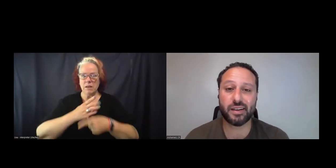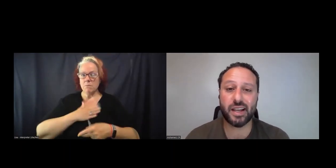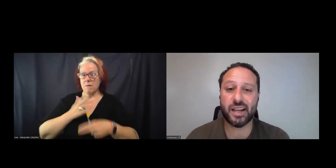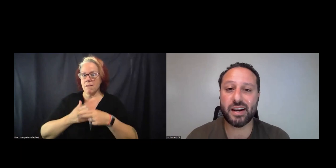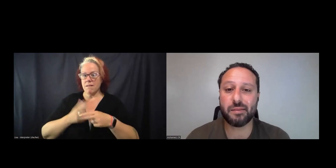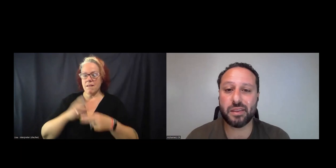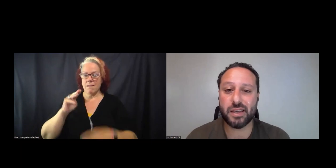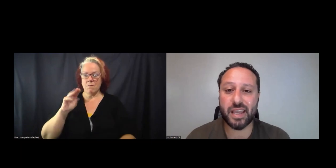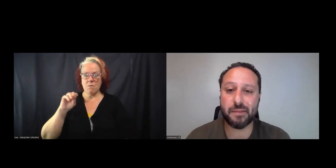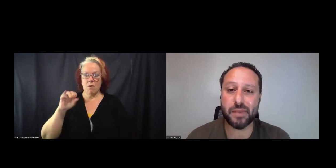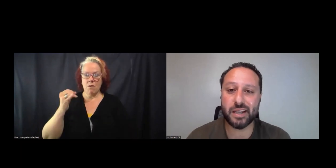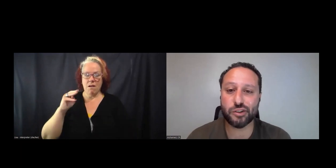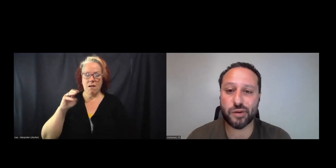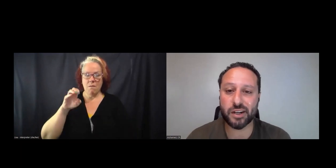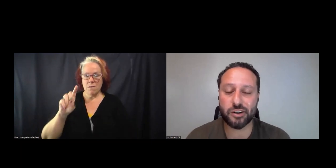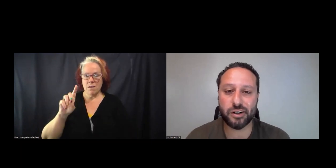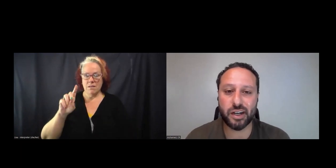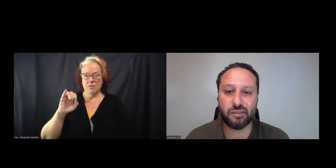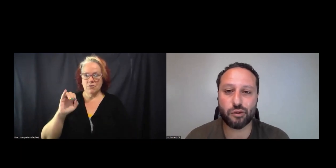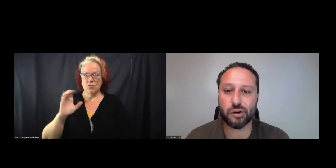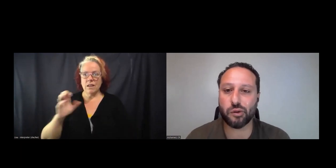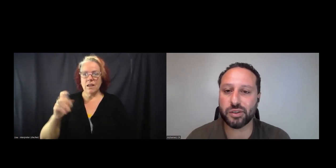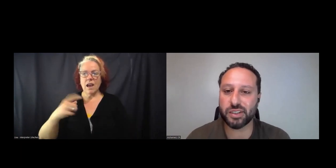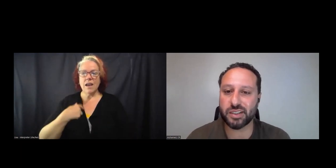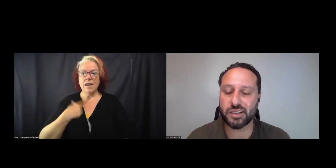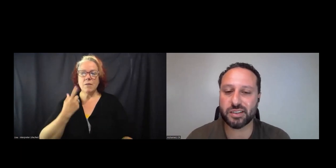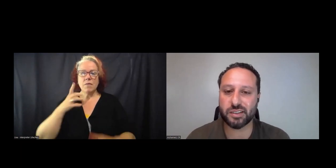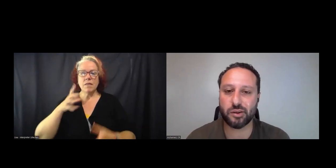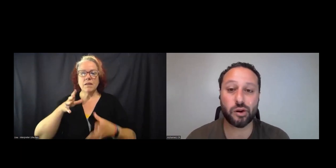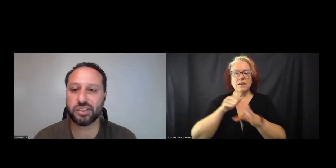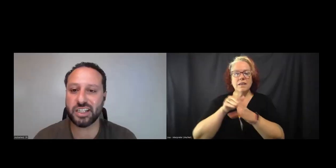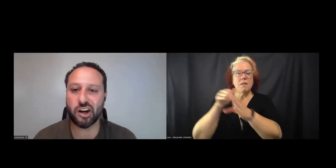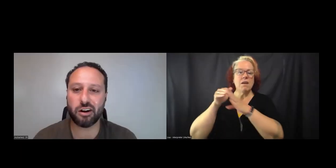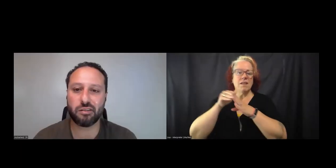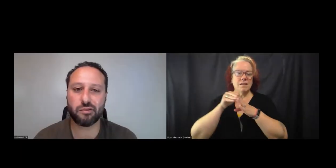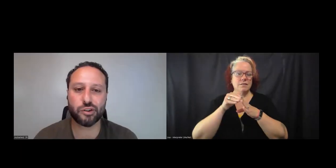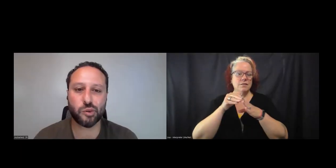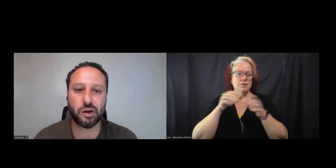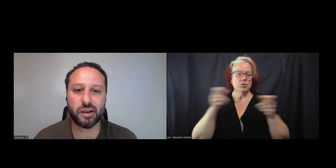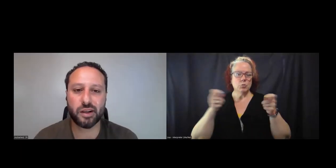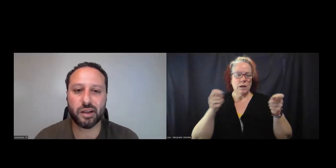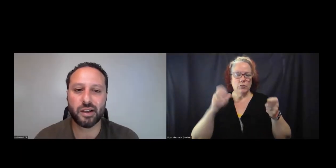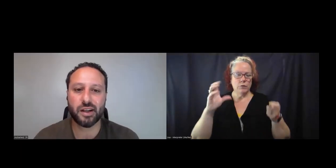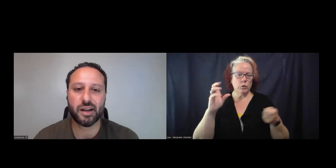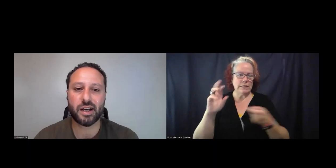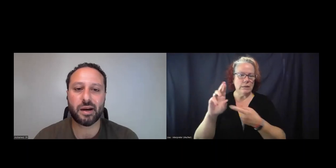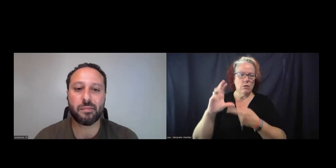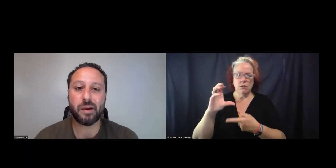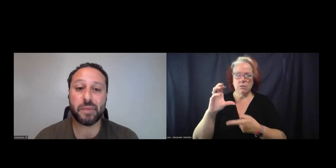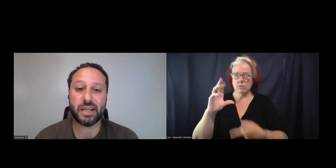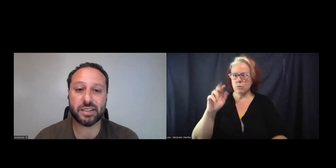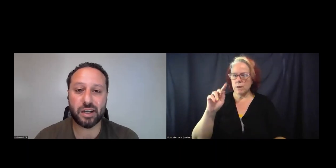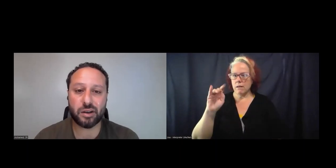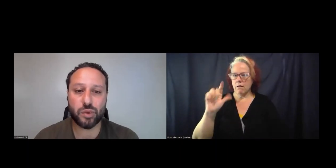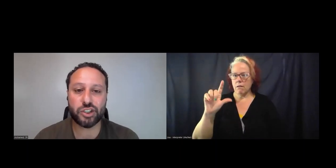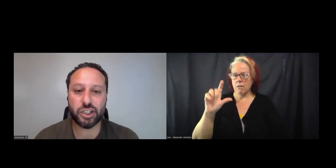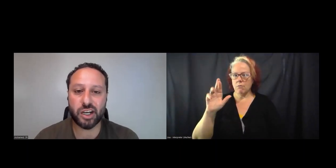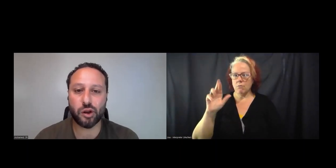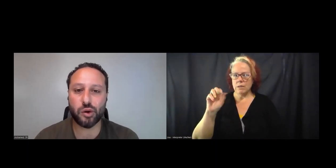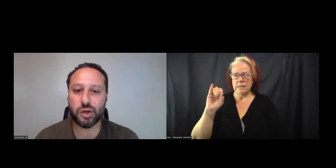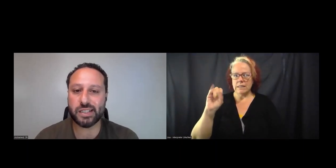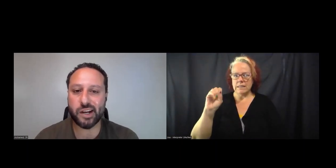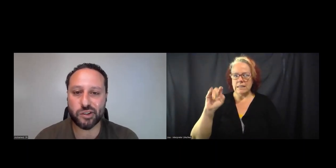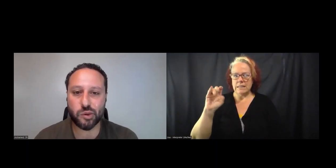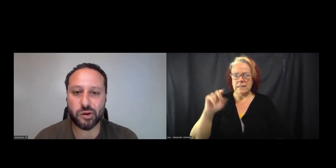Chek, and I'm the Campaigns Director of Critical Resistance, or CR for short. I'm based on